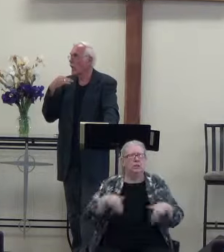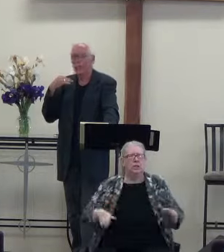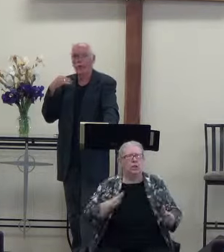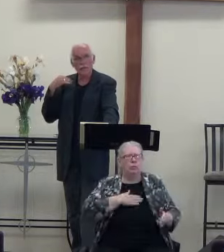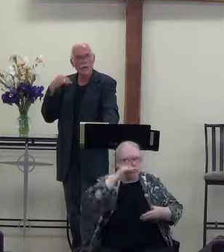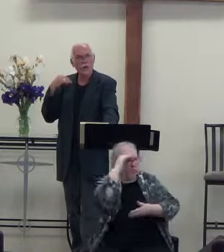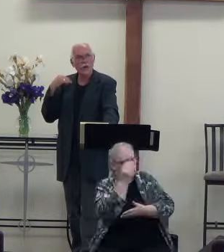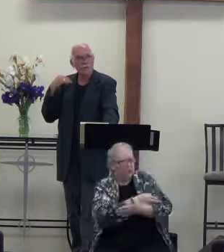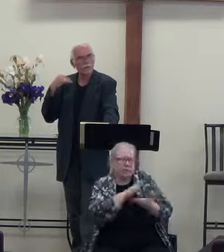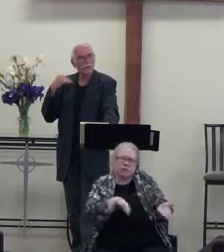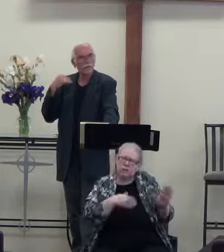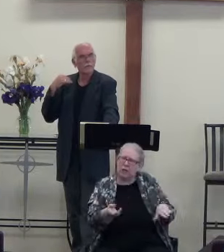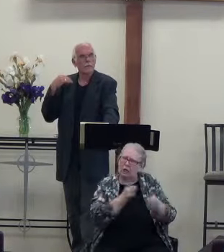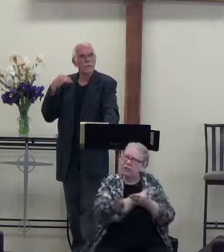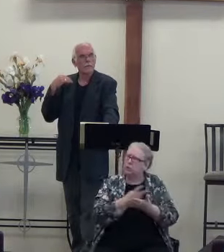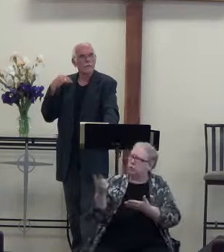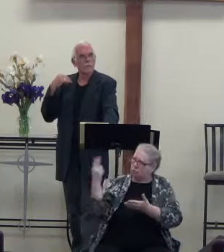ago, and you're telling me God's love?